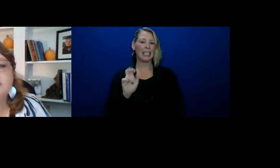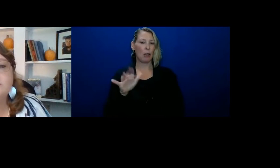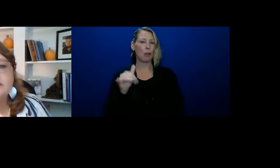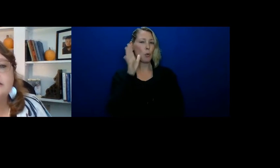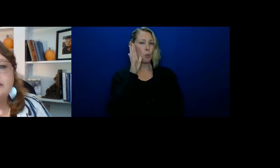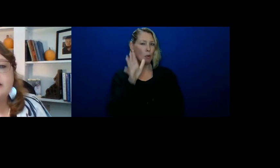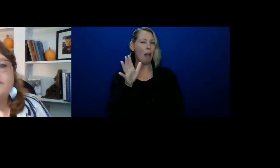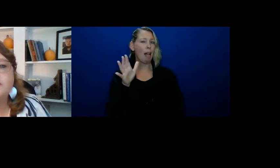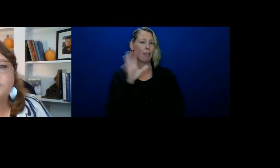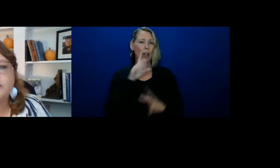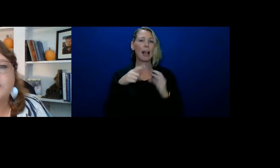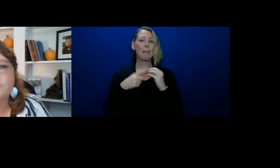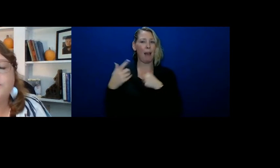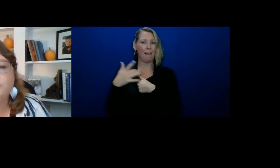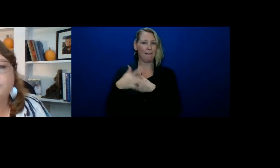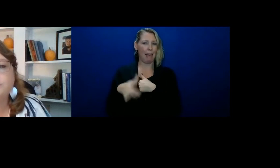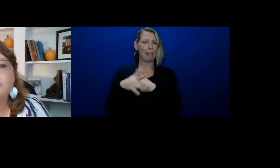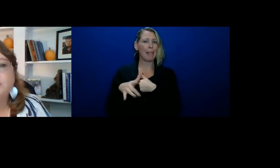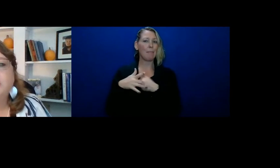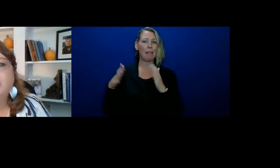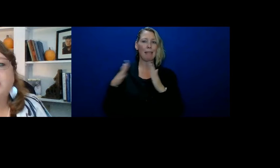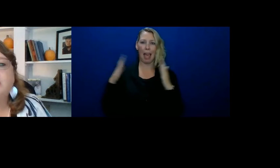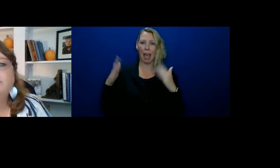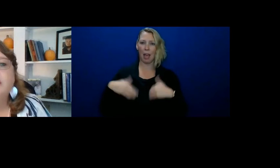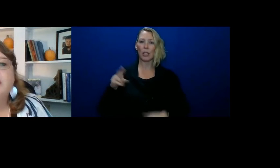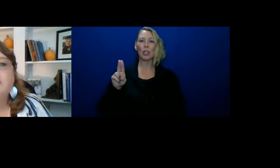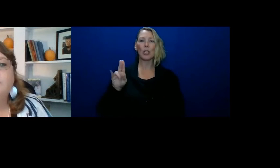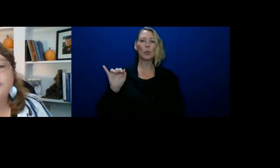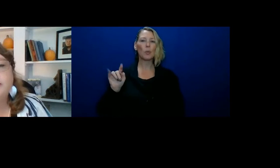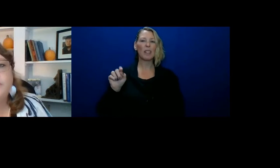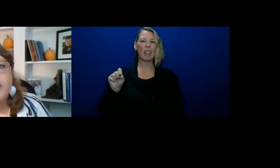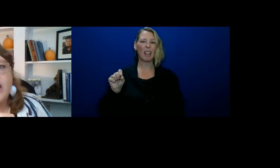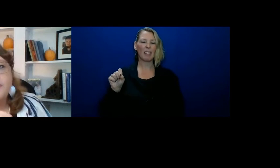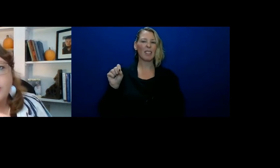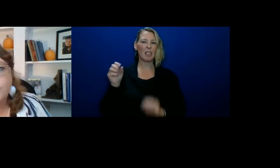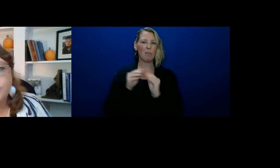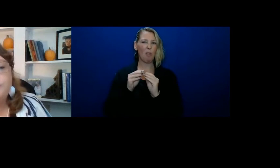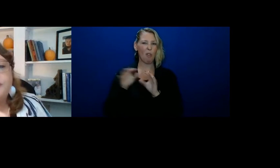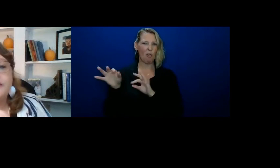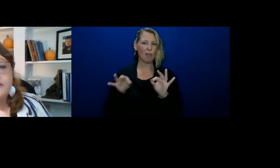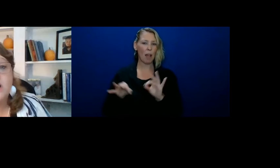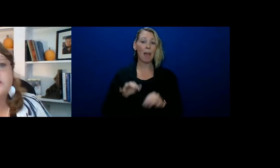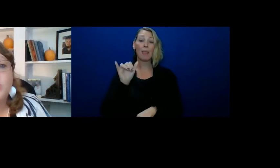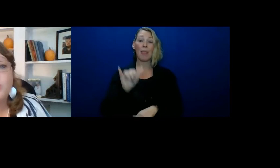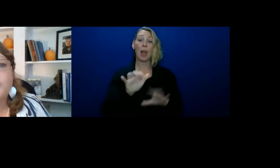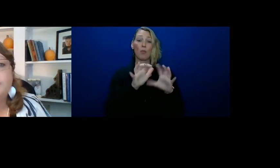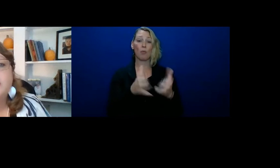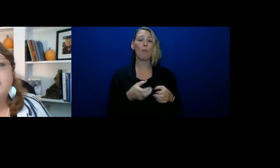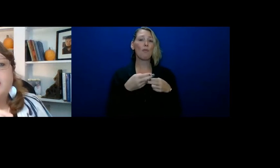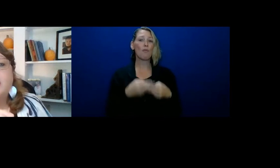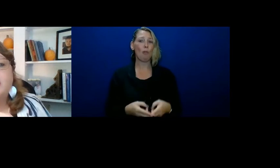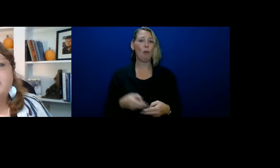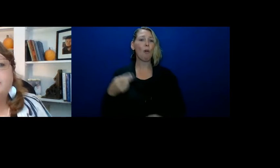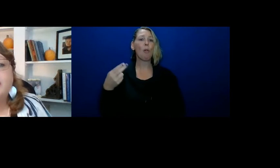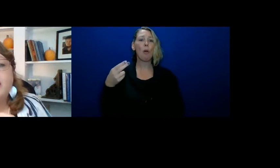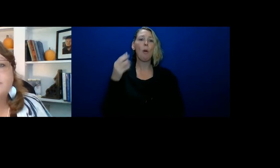housing units and stuff as we go forward. Really, we've got that group that's called home